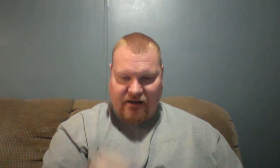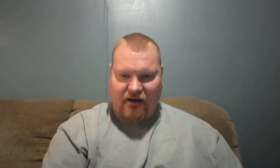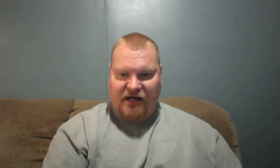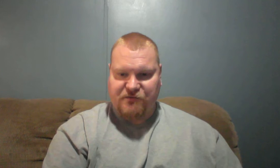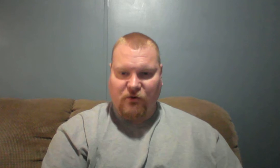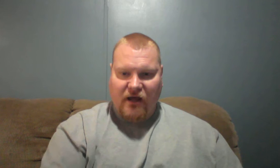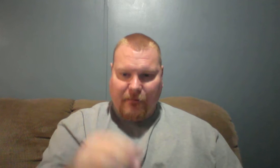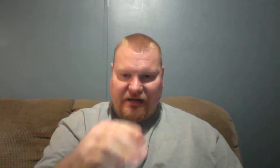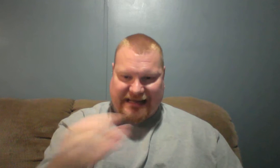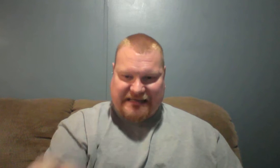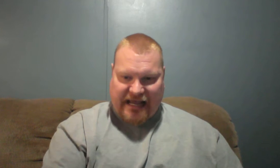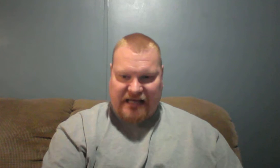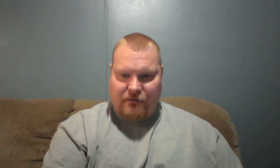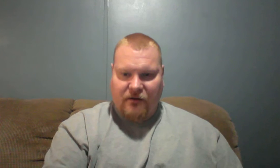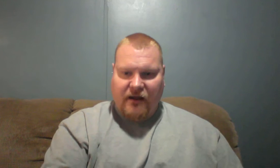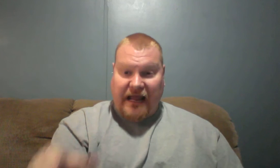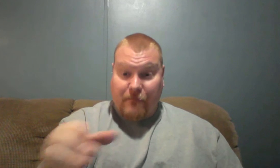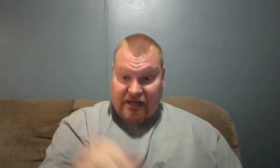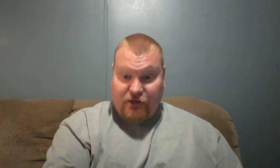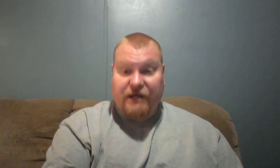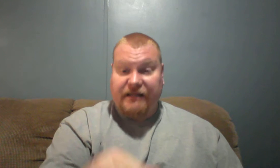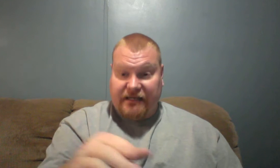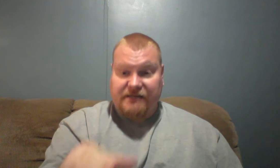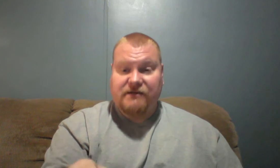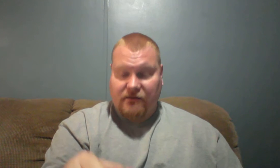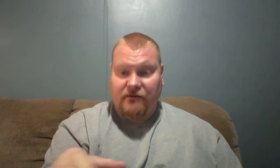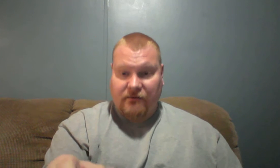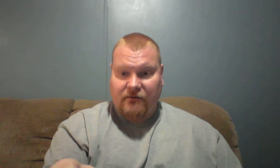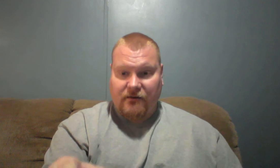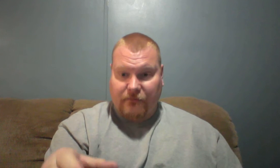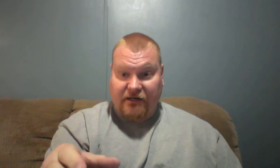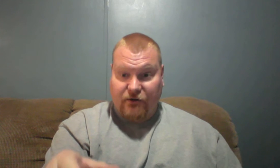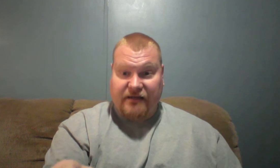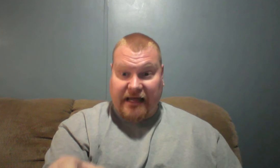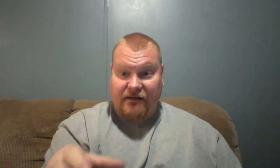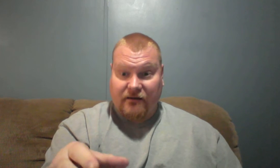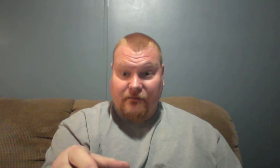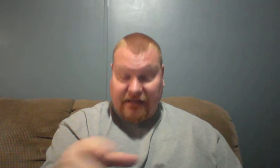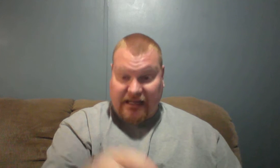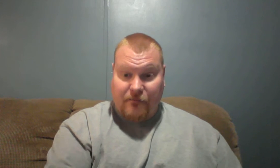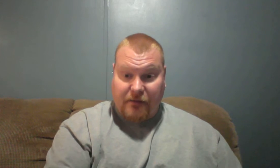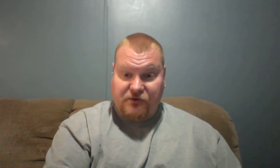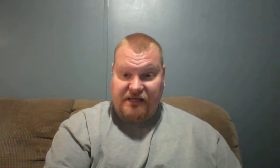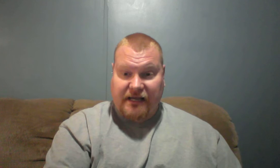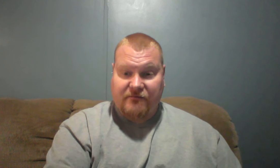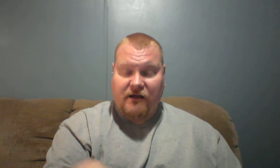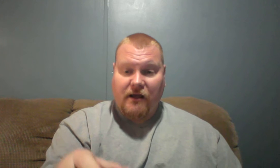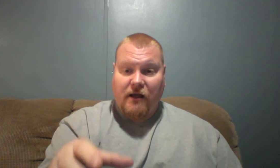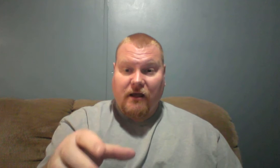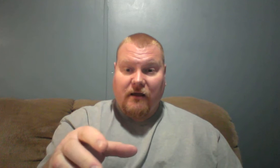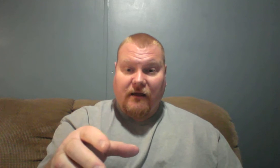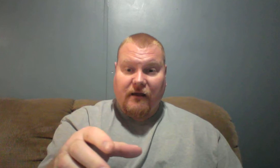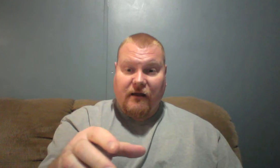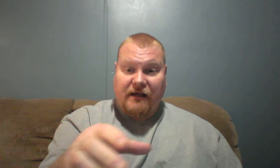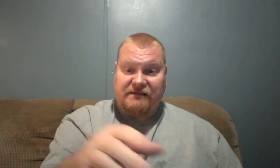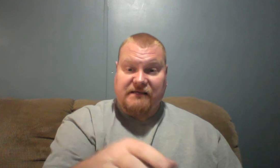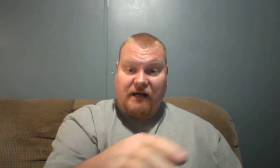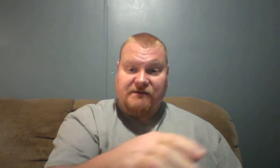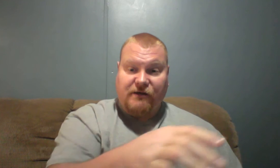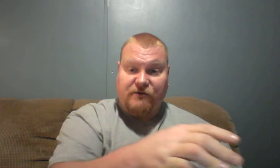gospel but in tandem and by doing this, by doing that, by getting people saved, it says also the